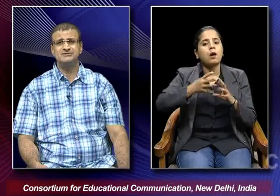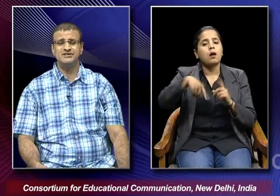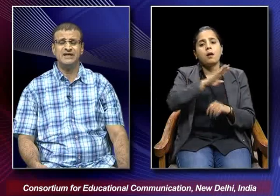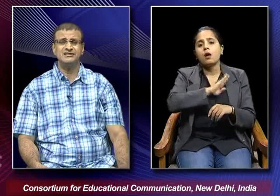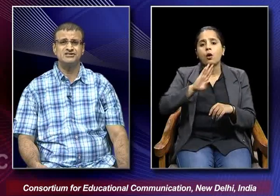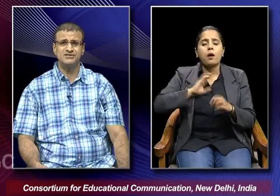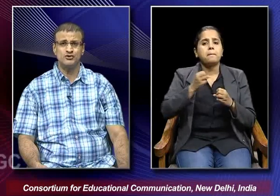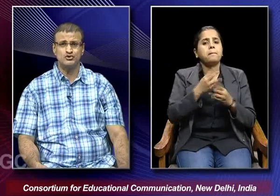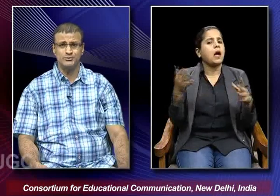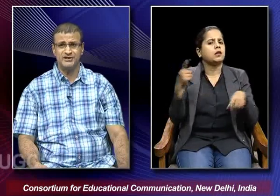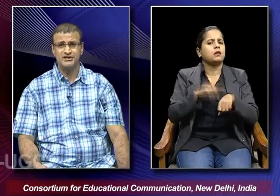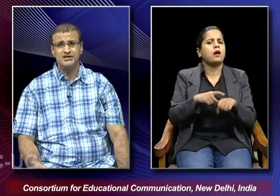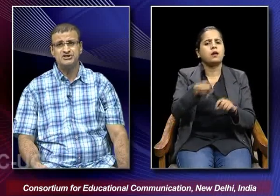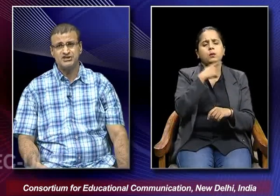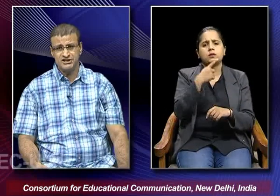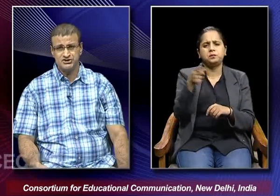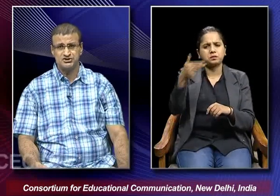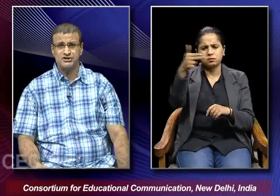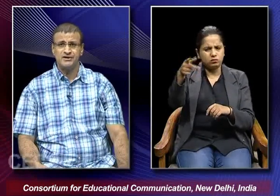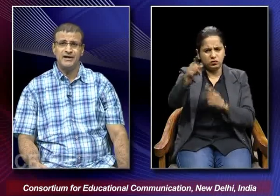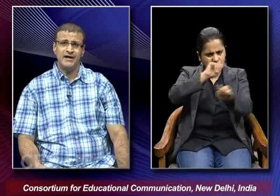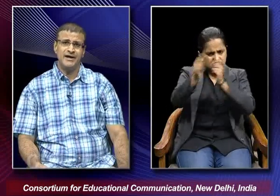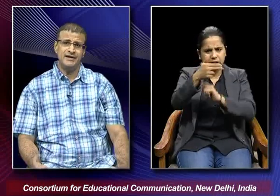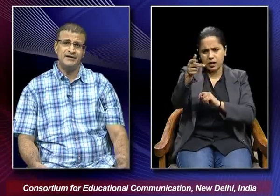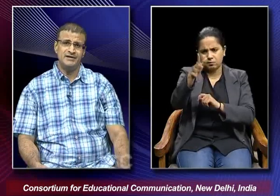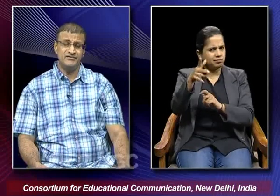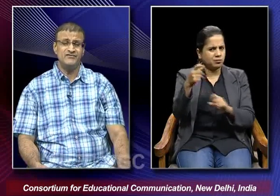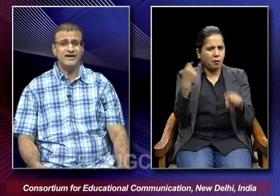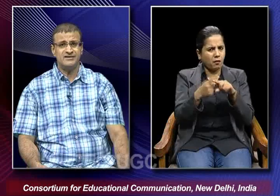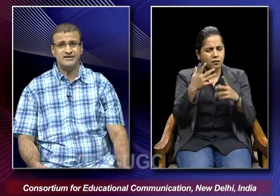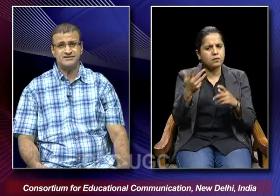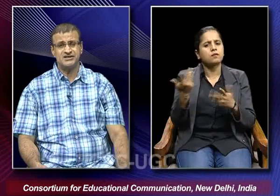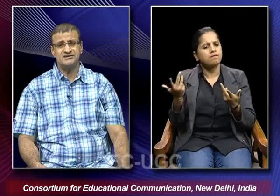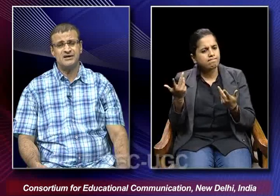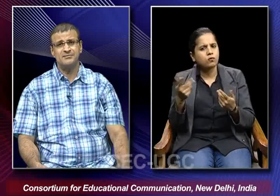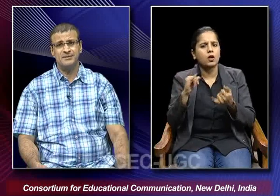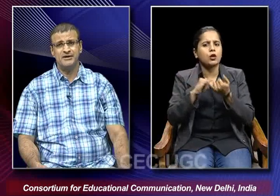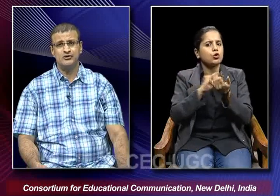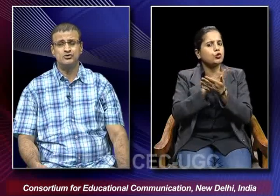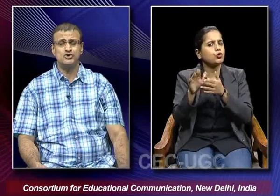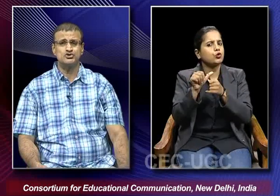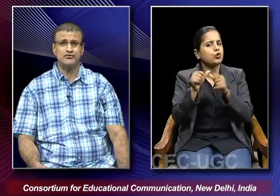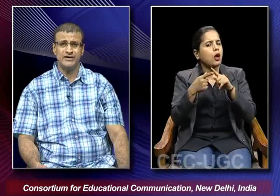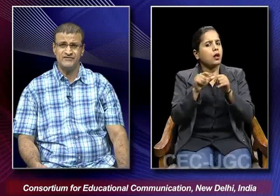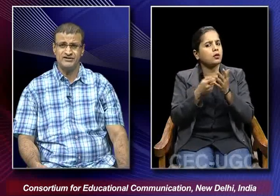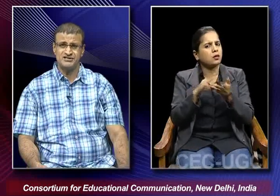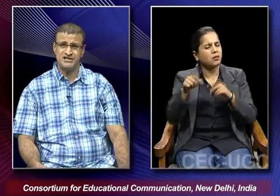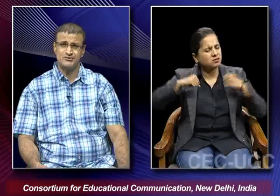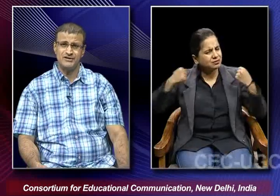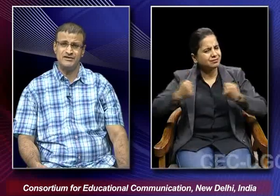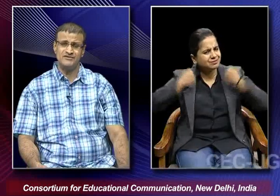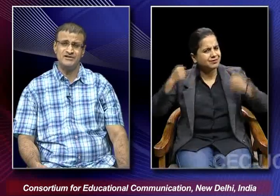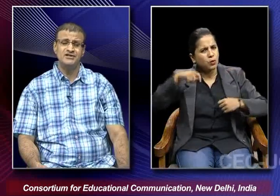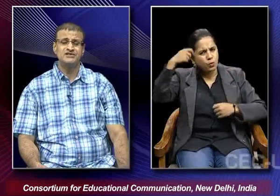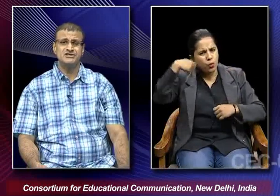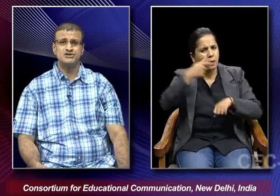times their titles they were also being changed. And we find that Shantaram made all sorts of efforts as